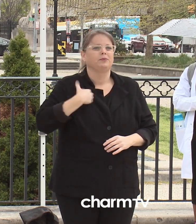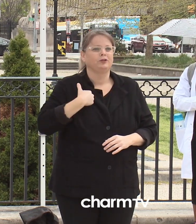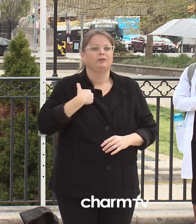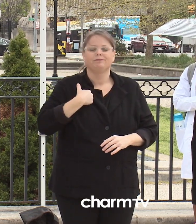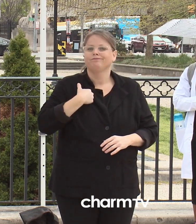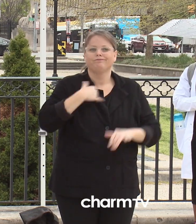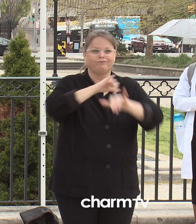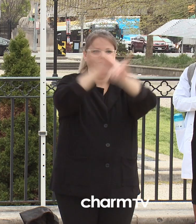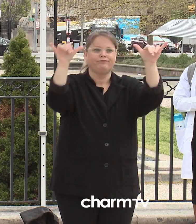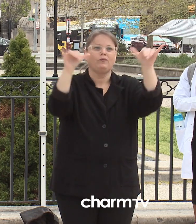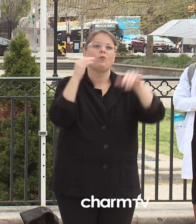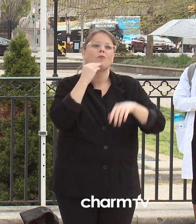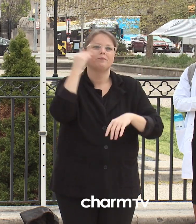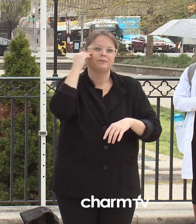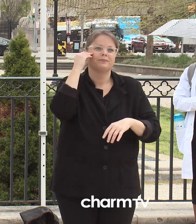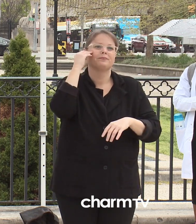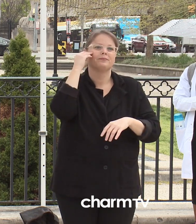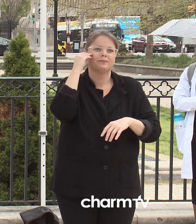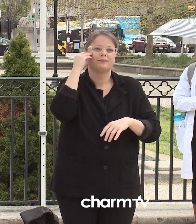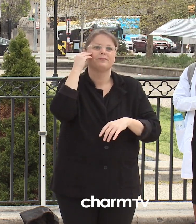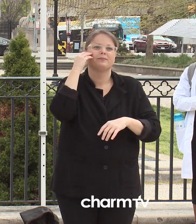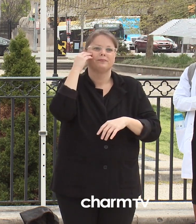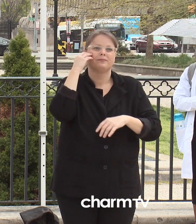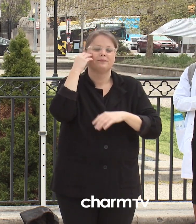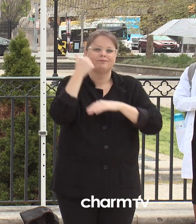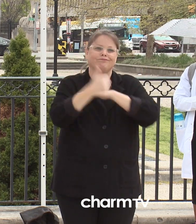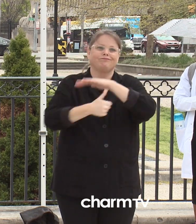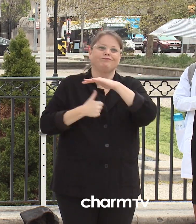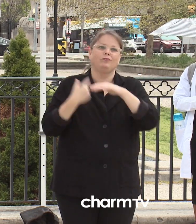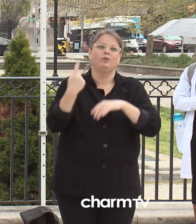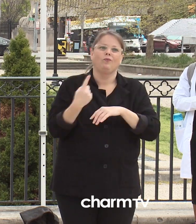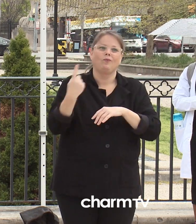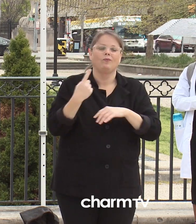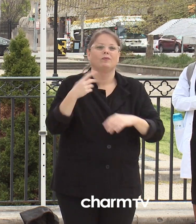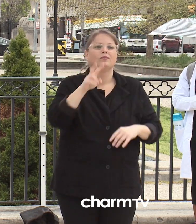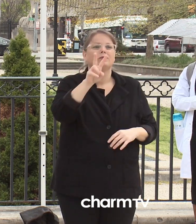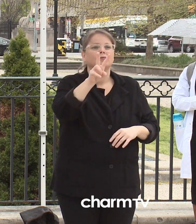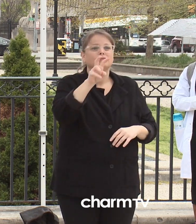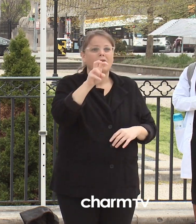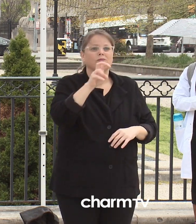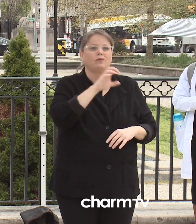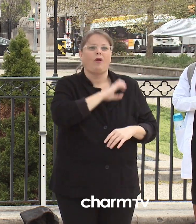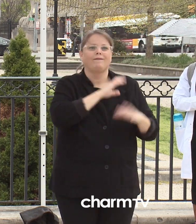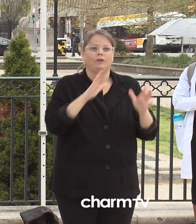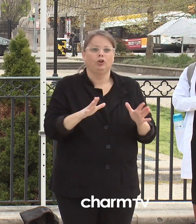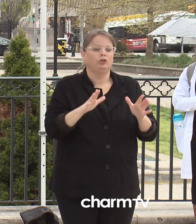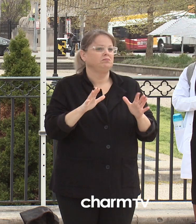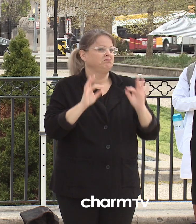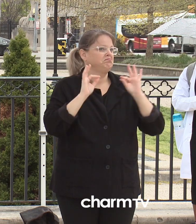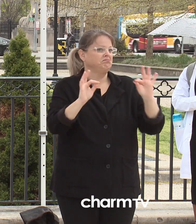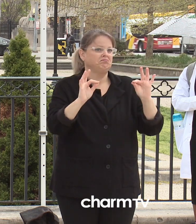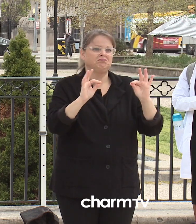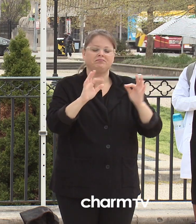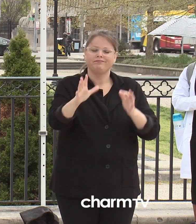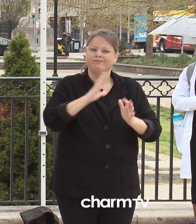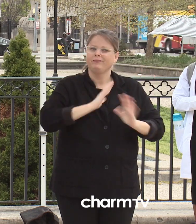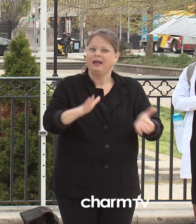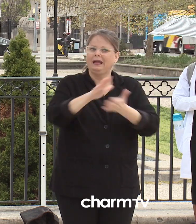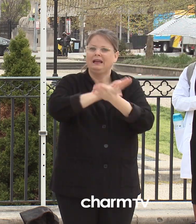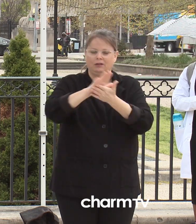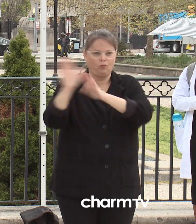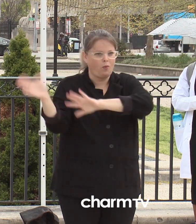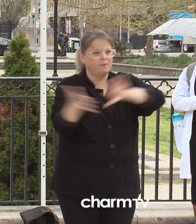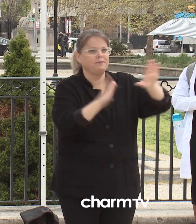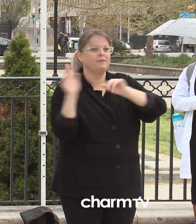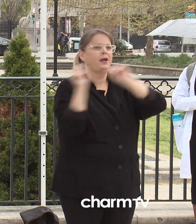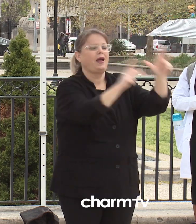194 officers have been cleared to return to work. The department will continue to work aggressively in minimizing the